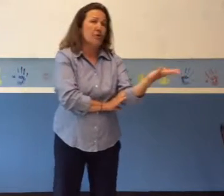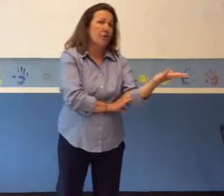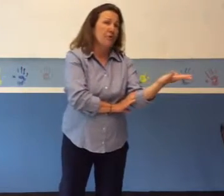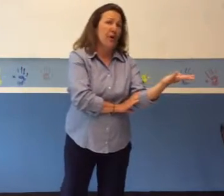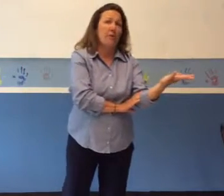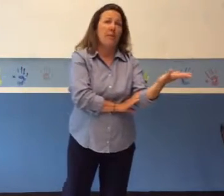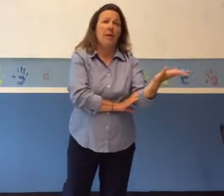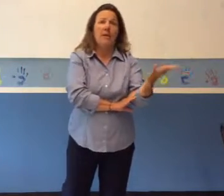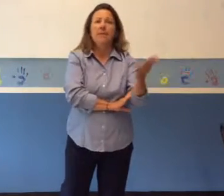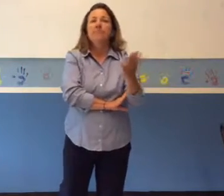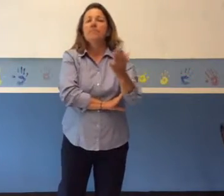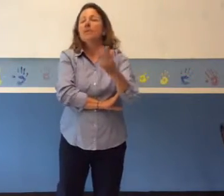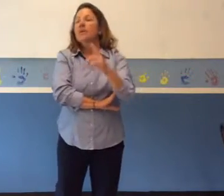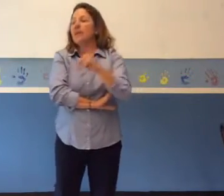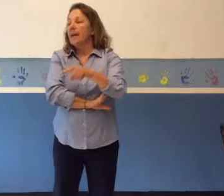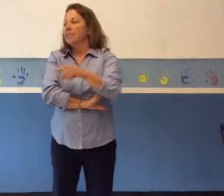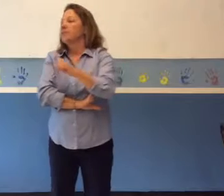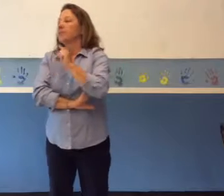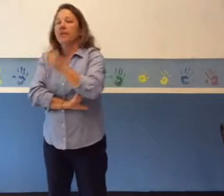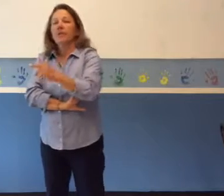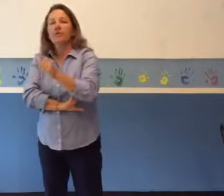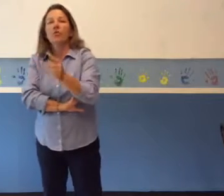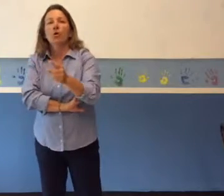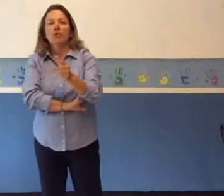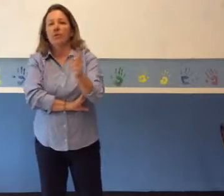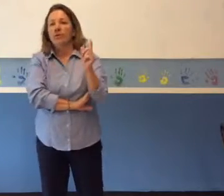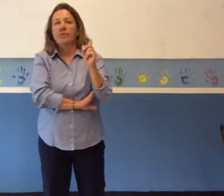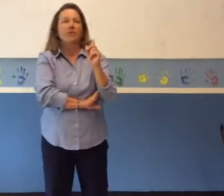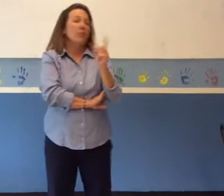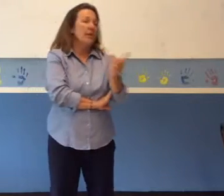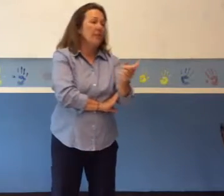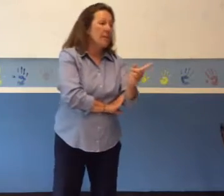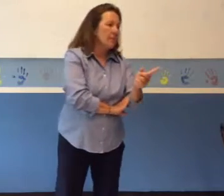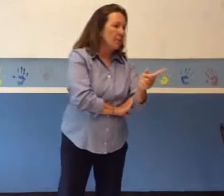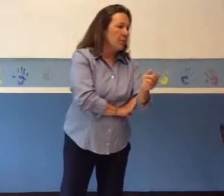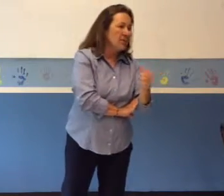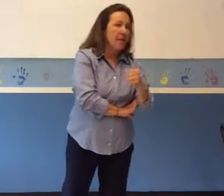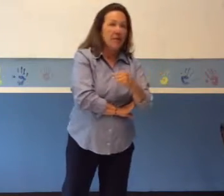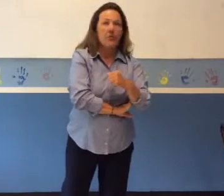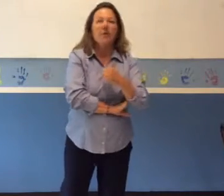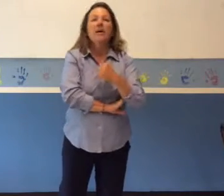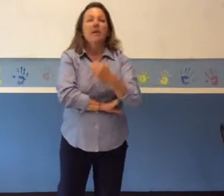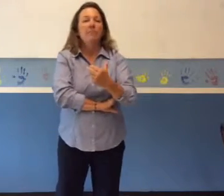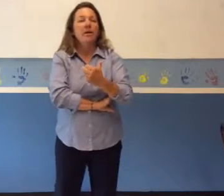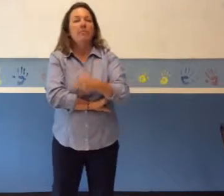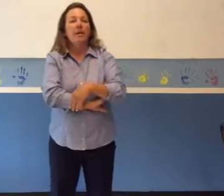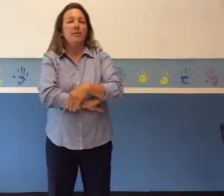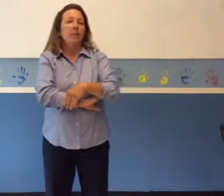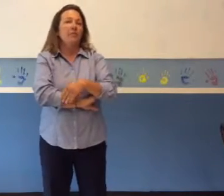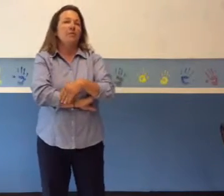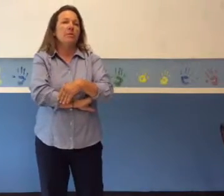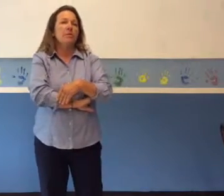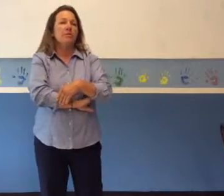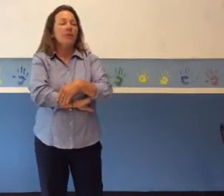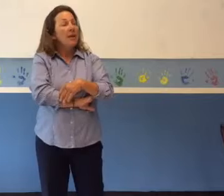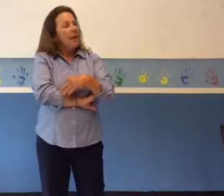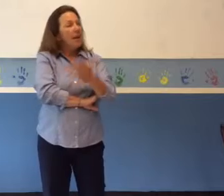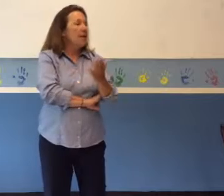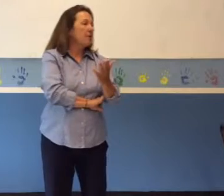search of higher pay. Yes, there is controversy surrounding the implementation of merit-based pay for teachers. Any